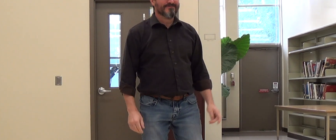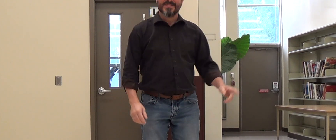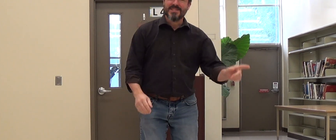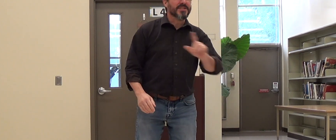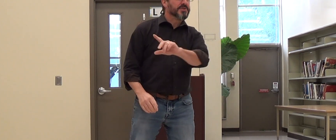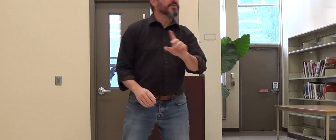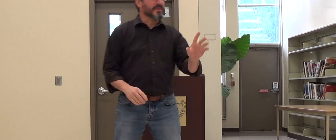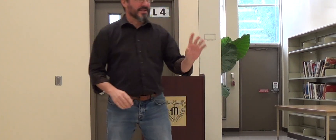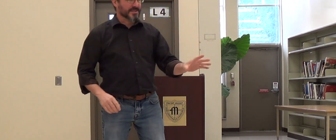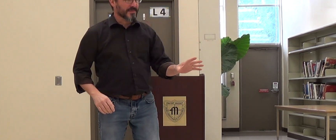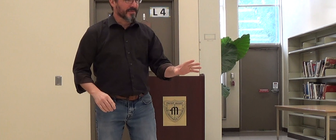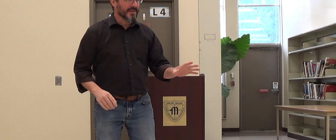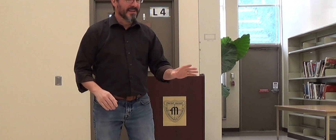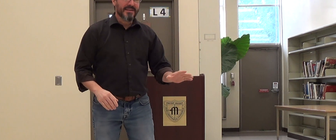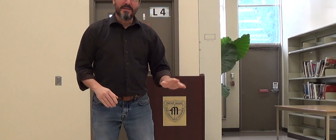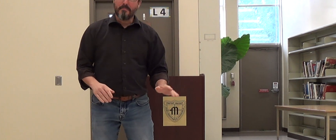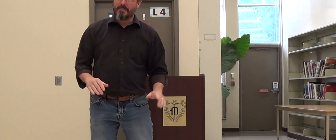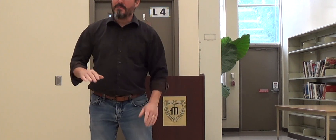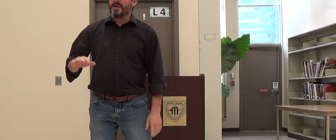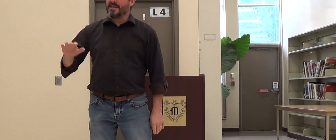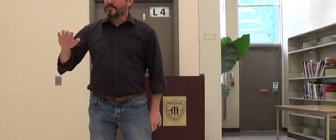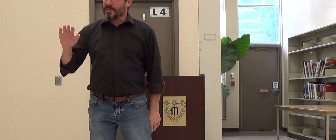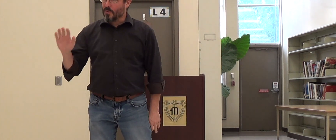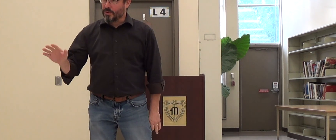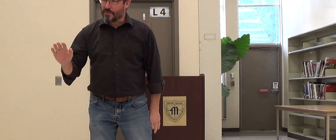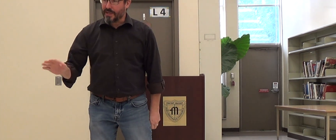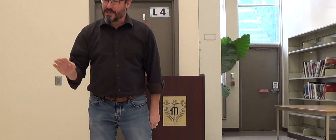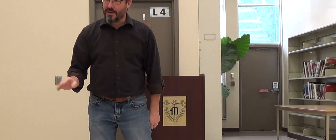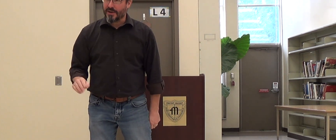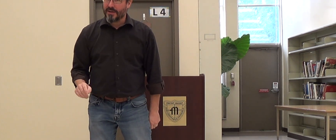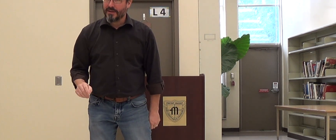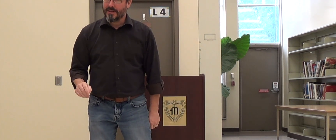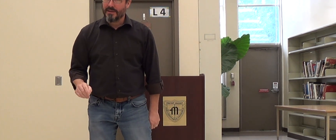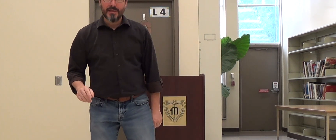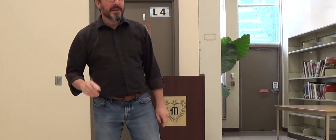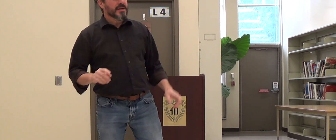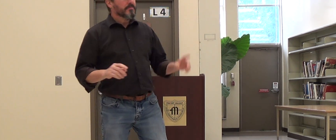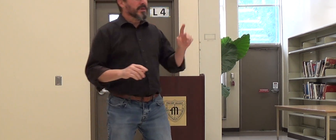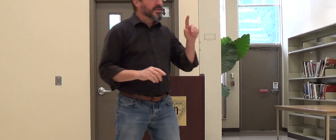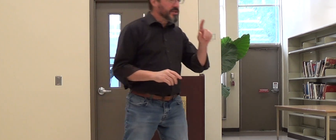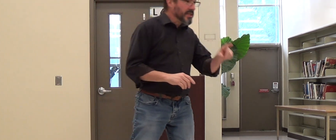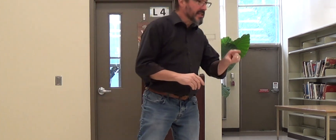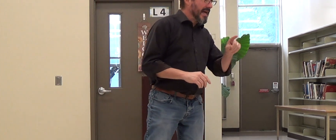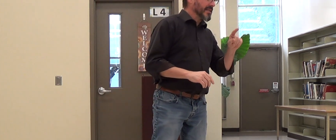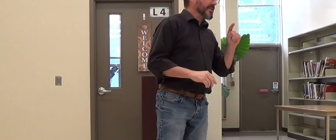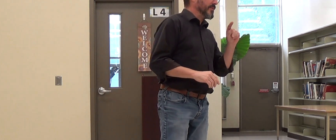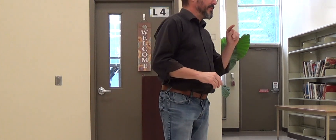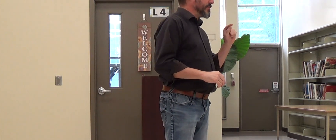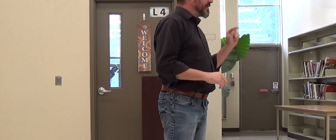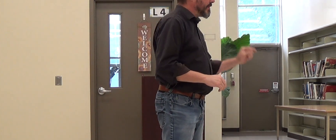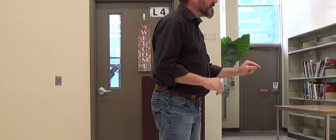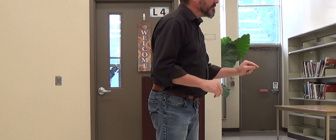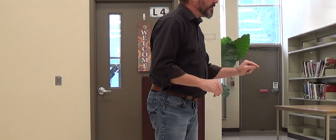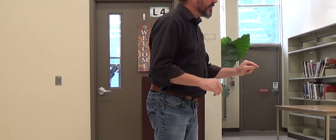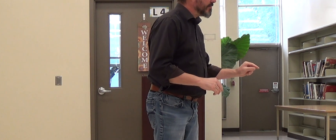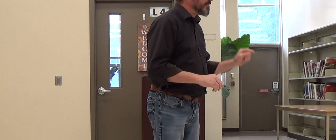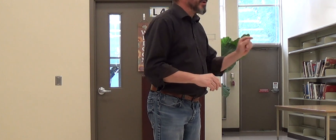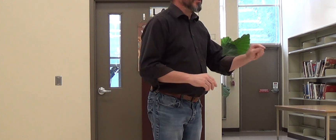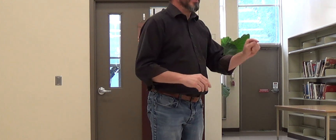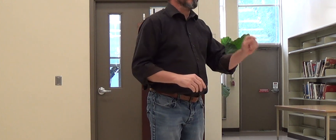See, the truth is, my mom might not be the world's greatest cook. But she's actually the one who's responsible for my brother and I